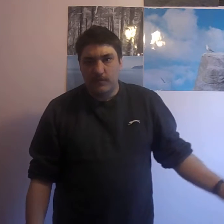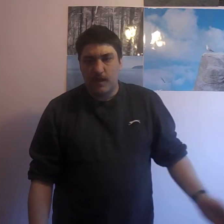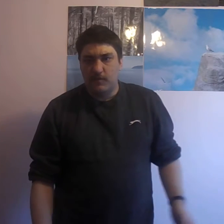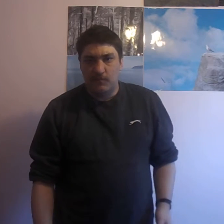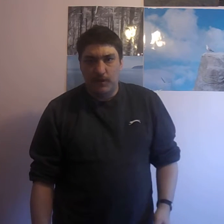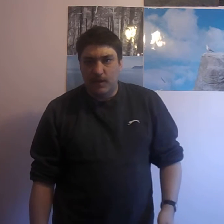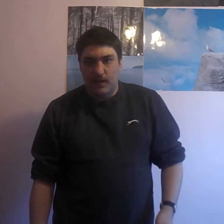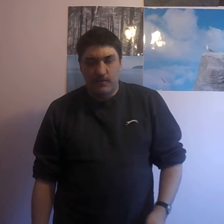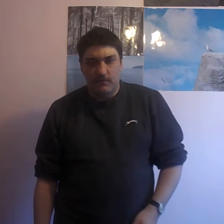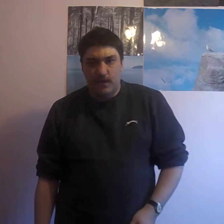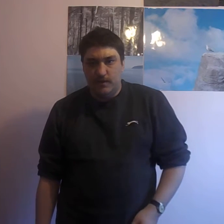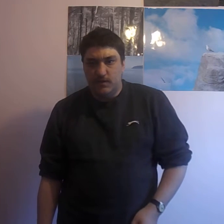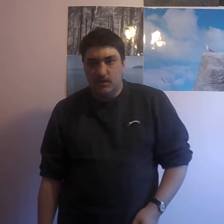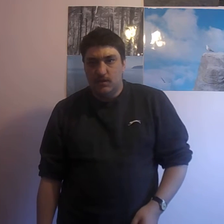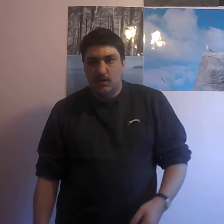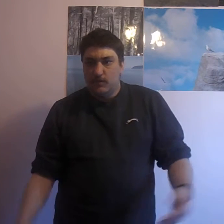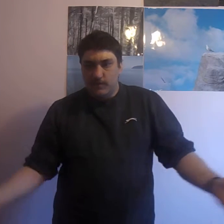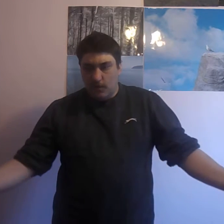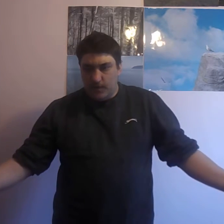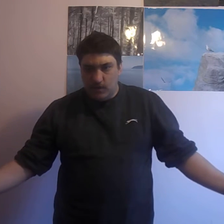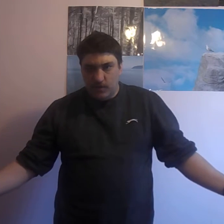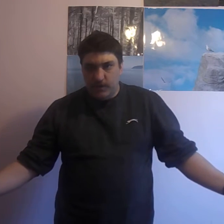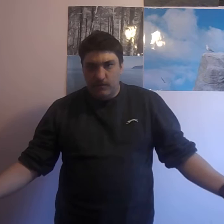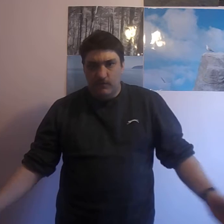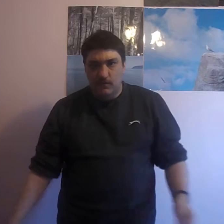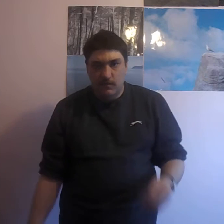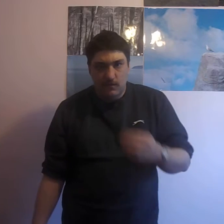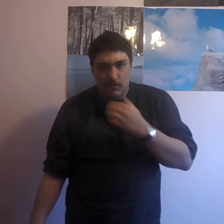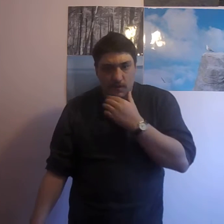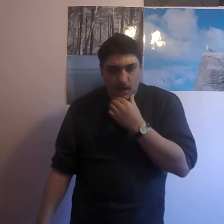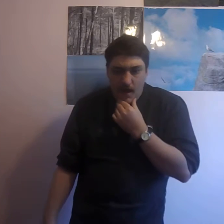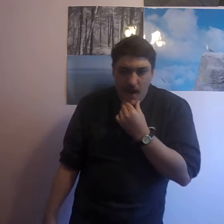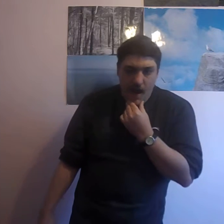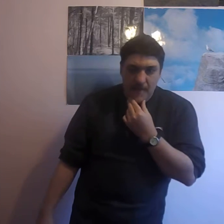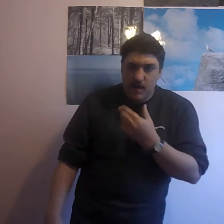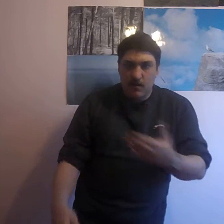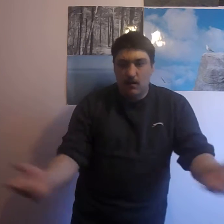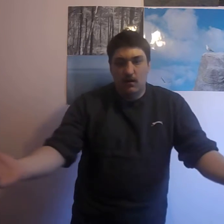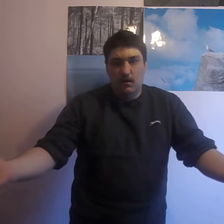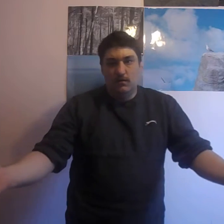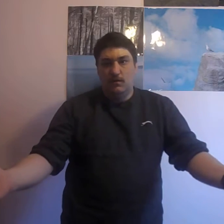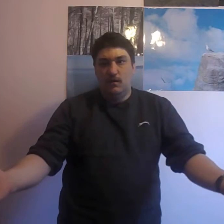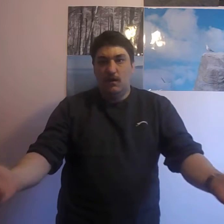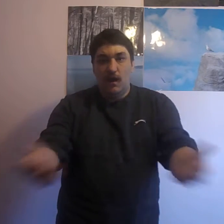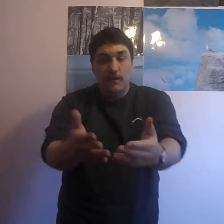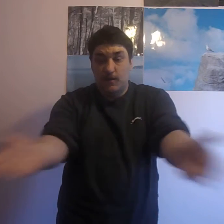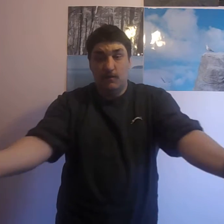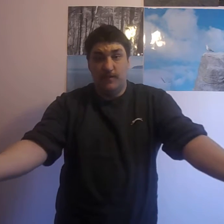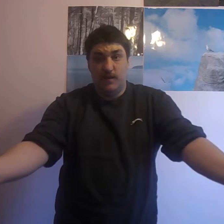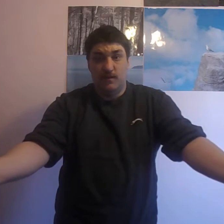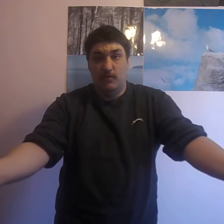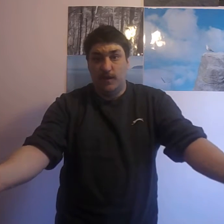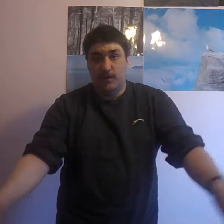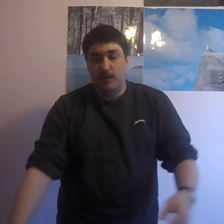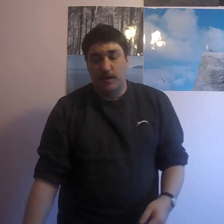games are completely out of your reach. There's nothing you can do. I mean, and the companies know they're doing it.